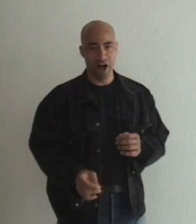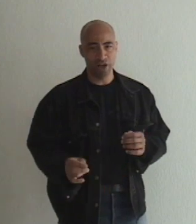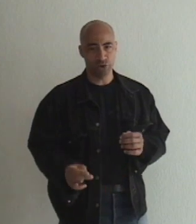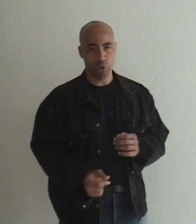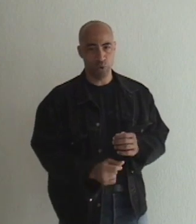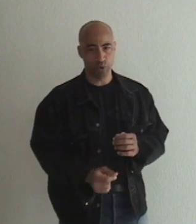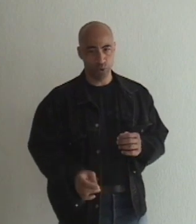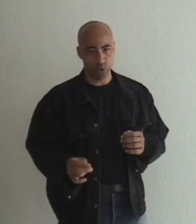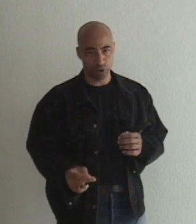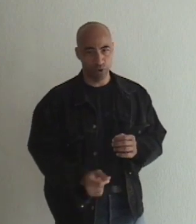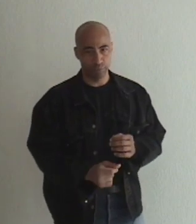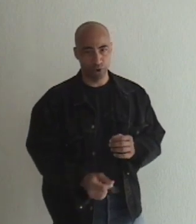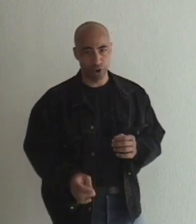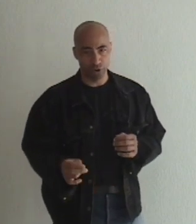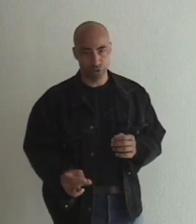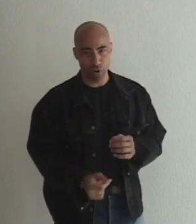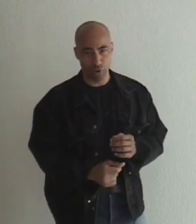my soul till the company's full